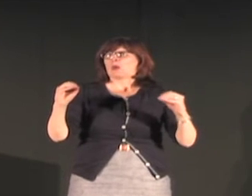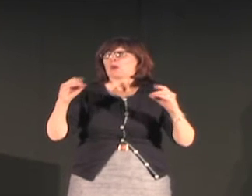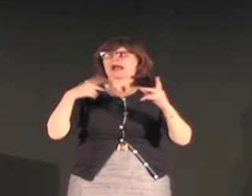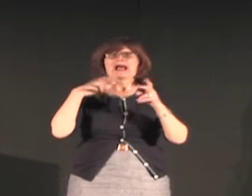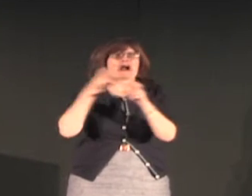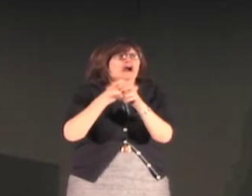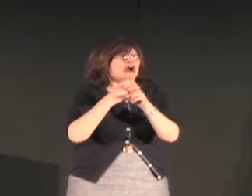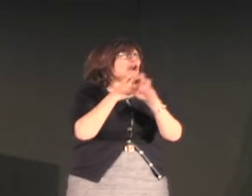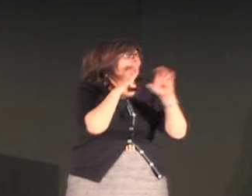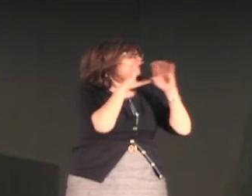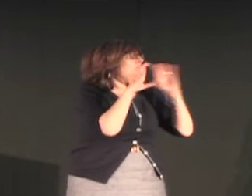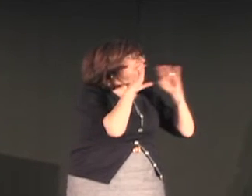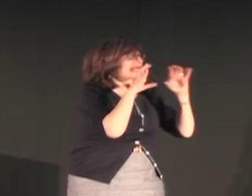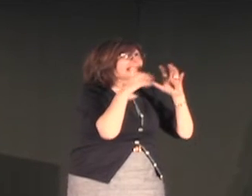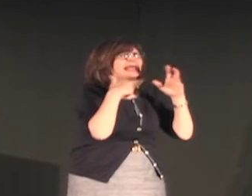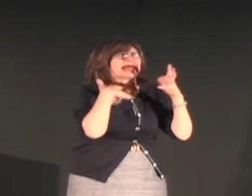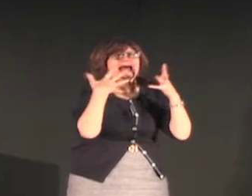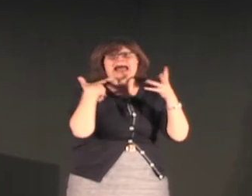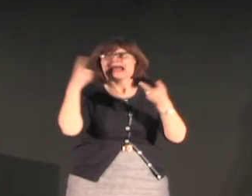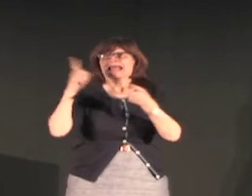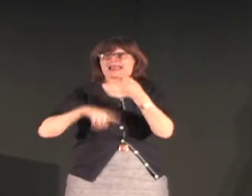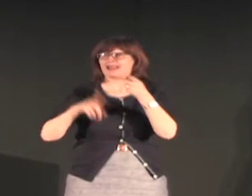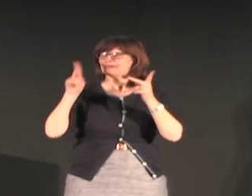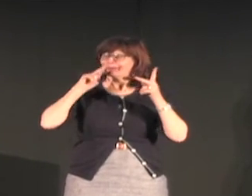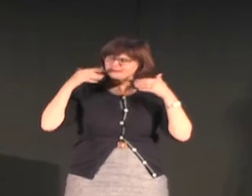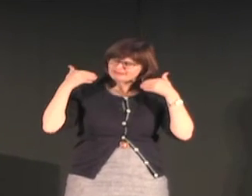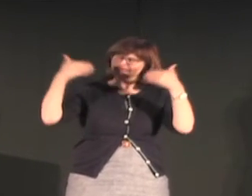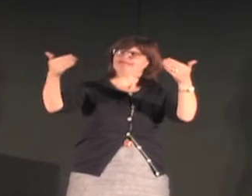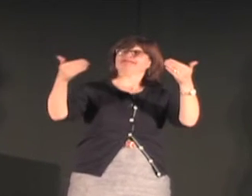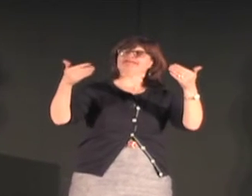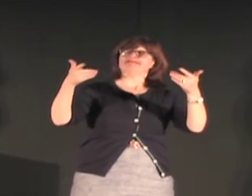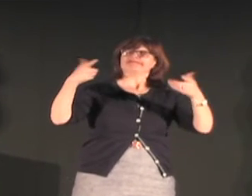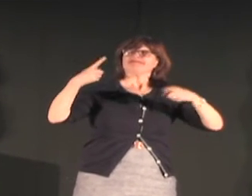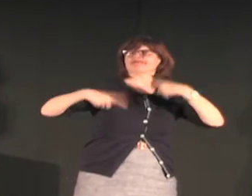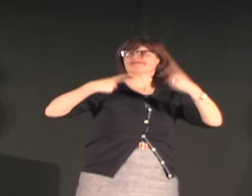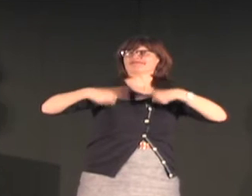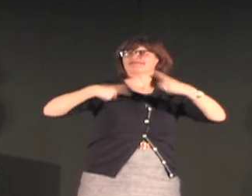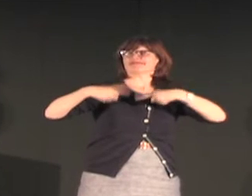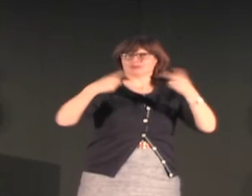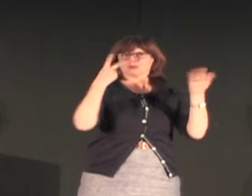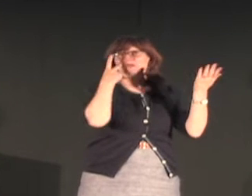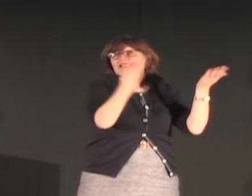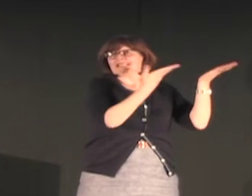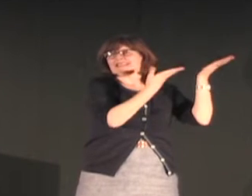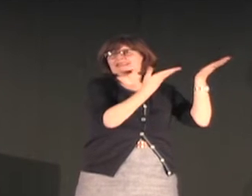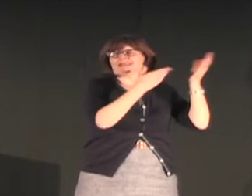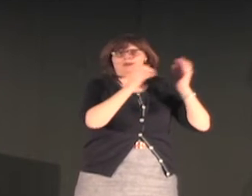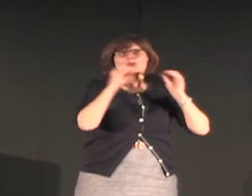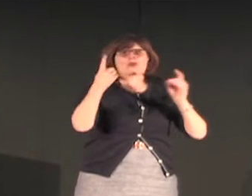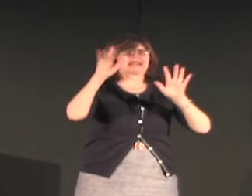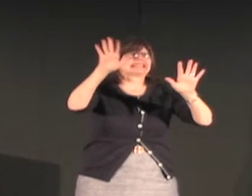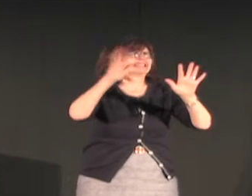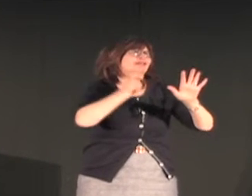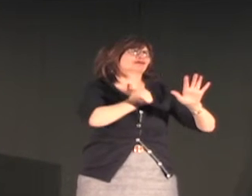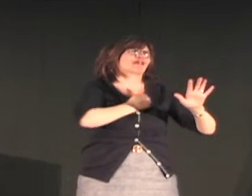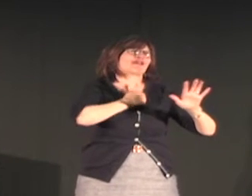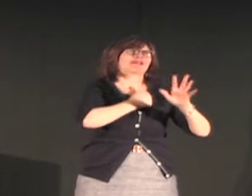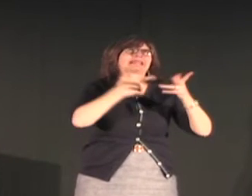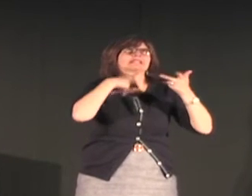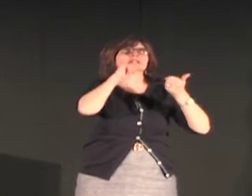you know people are not saying oh I can't communicate I don't have a sign for that people just communicate because they have a